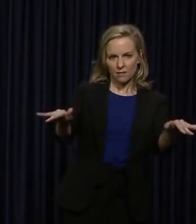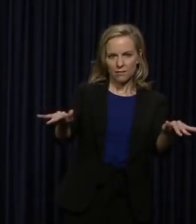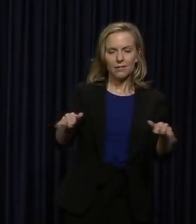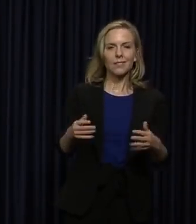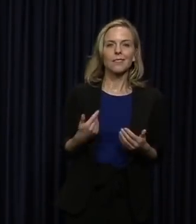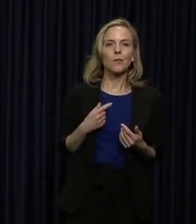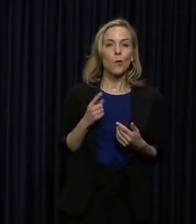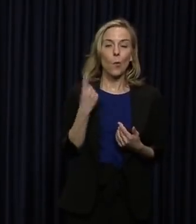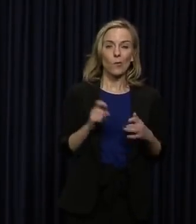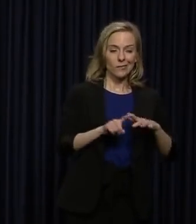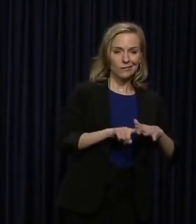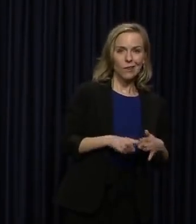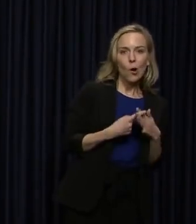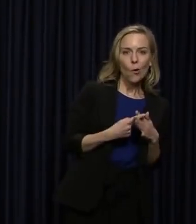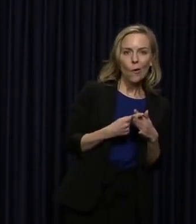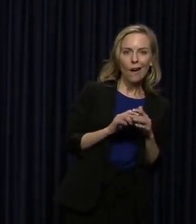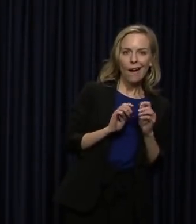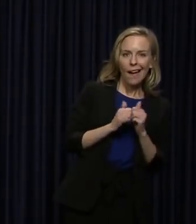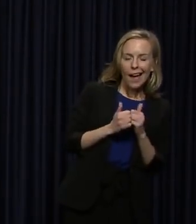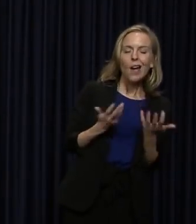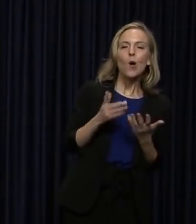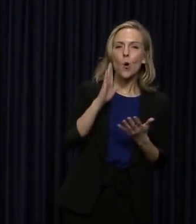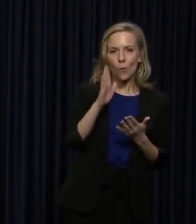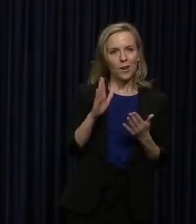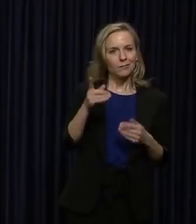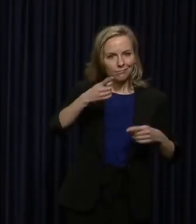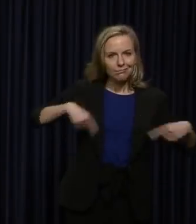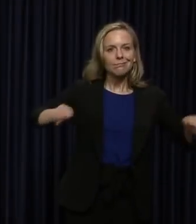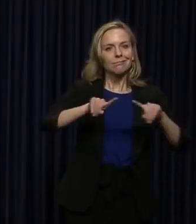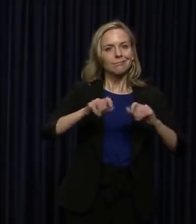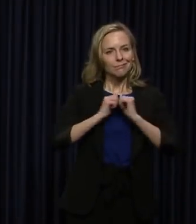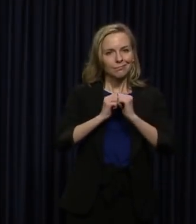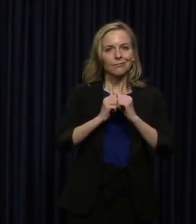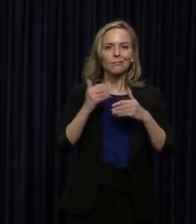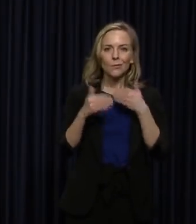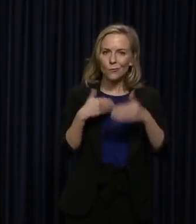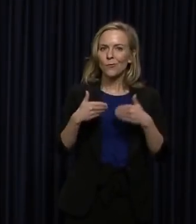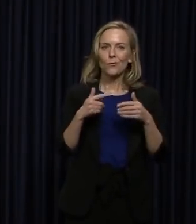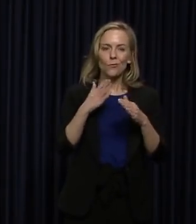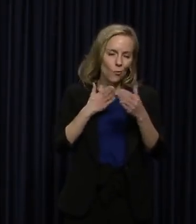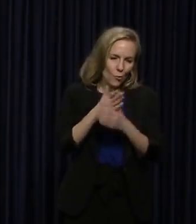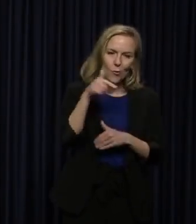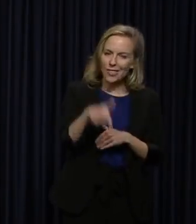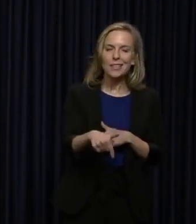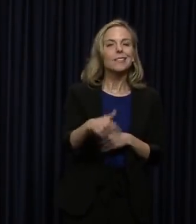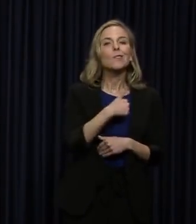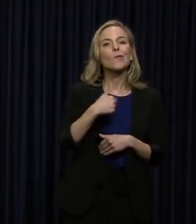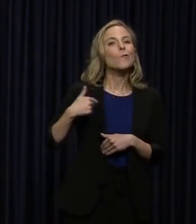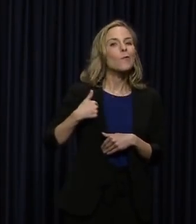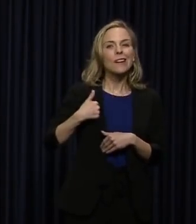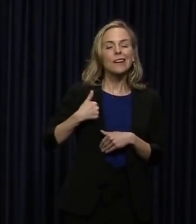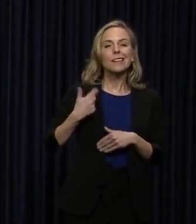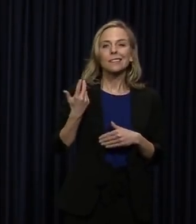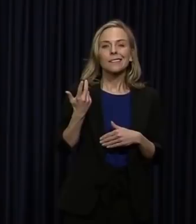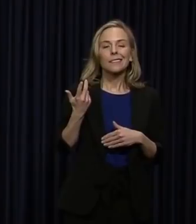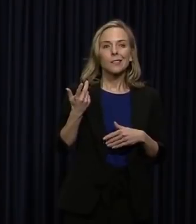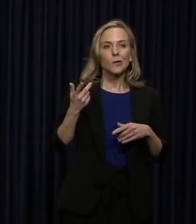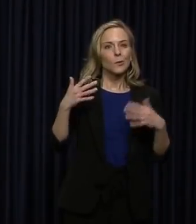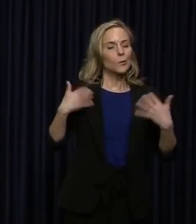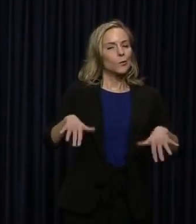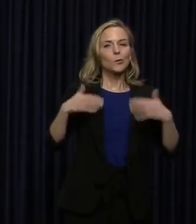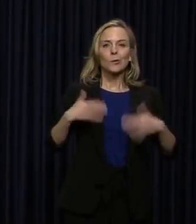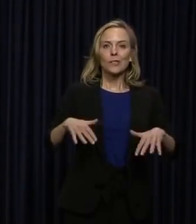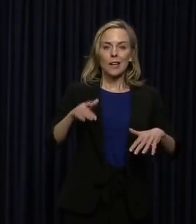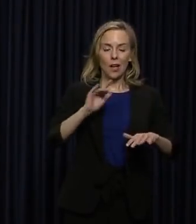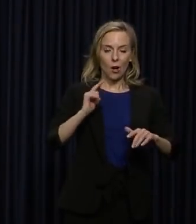the way I always start. We will get through this. We're going to have to disrupt each and every